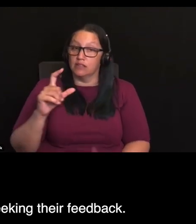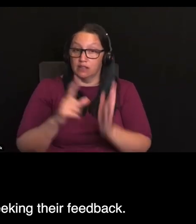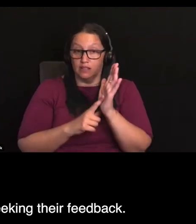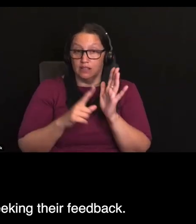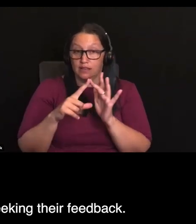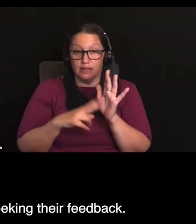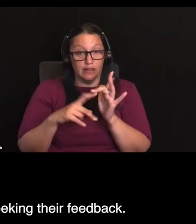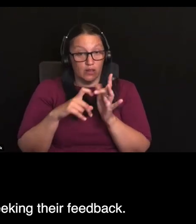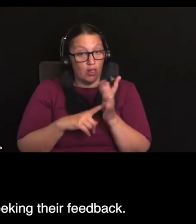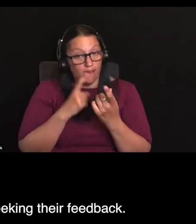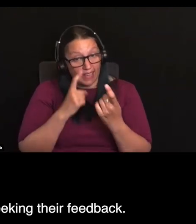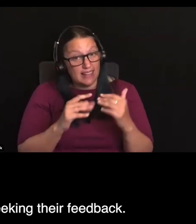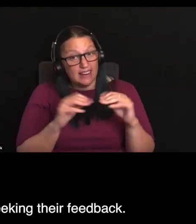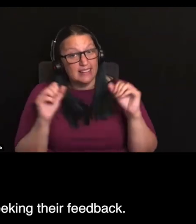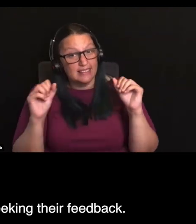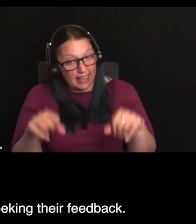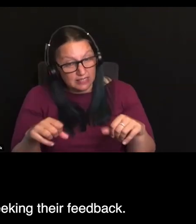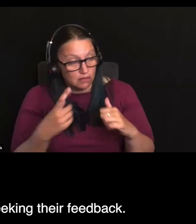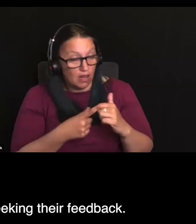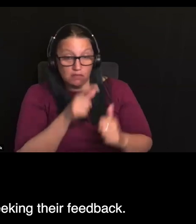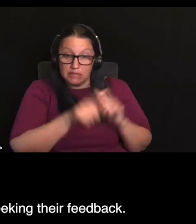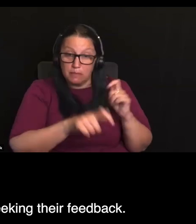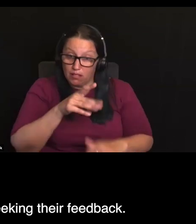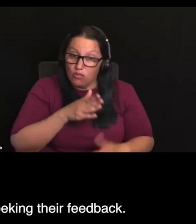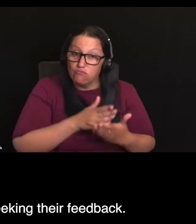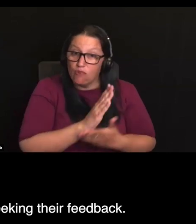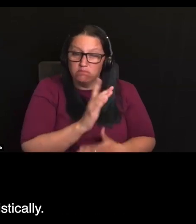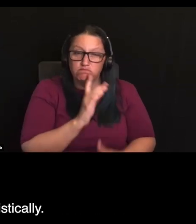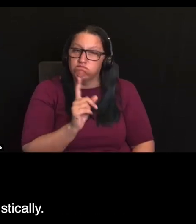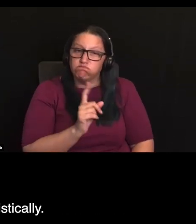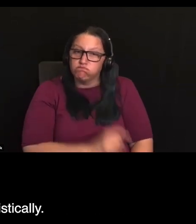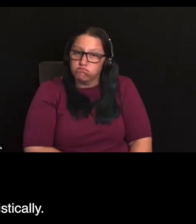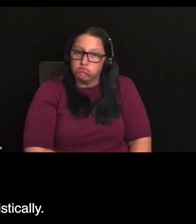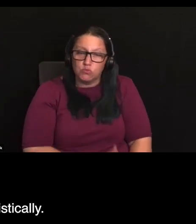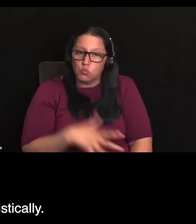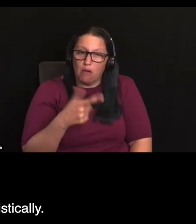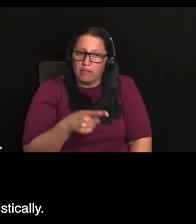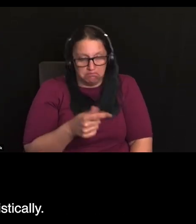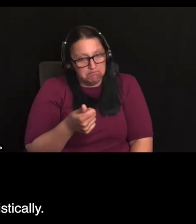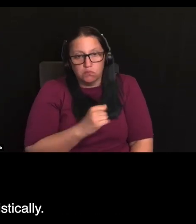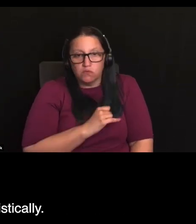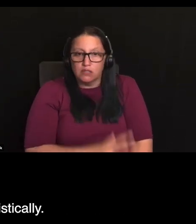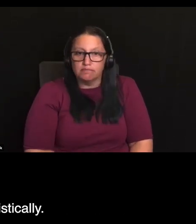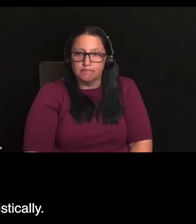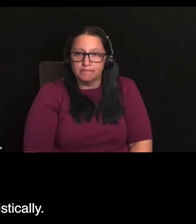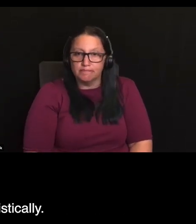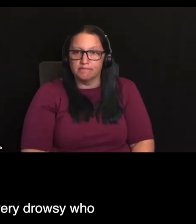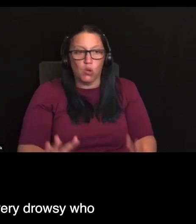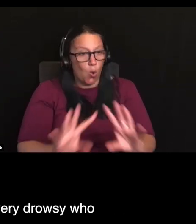recognising the person's rights, so seeking their feedback. Also looking at them holistically.